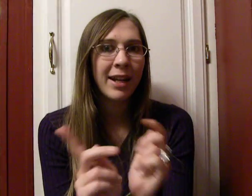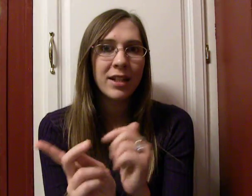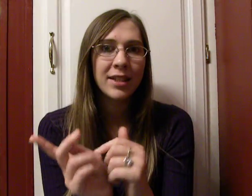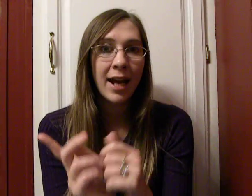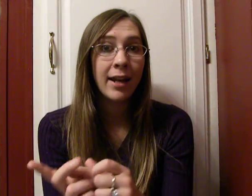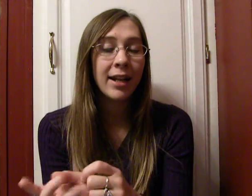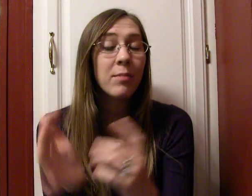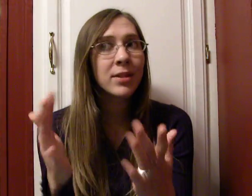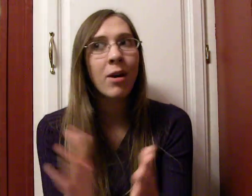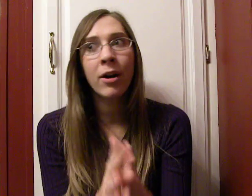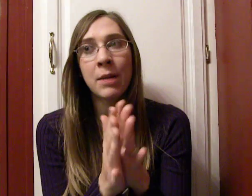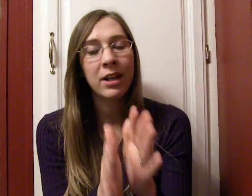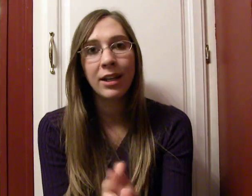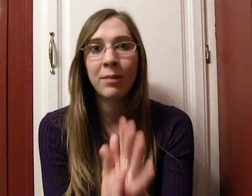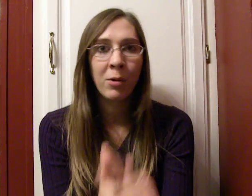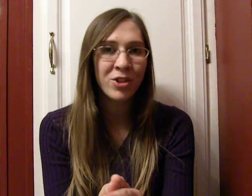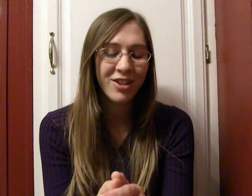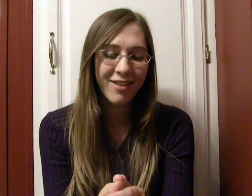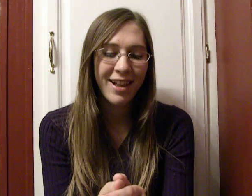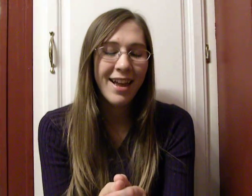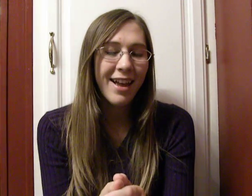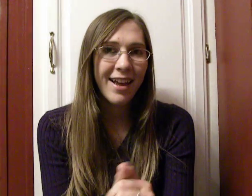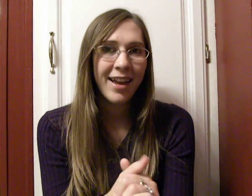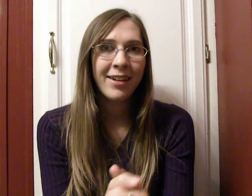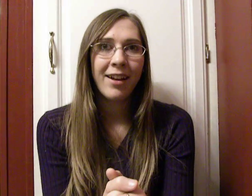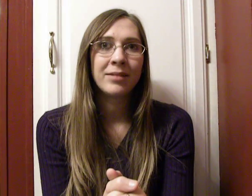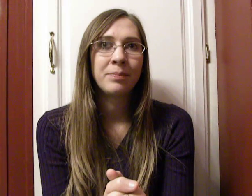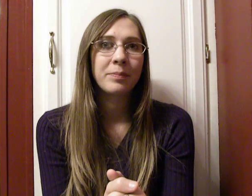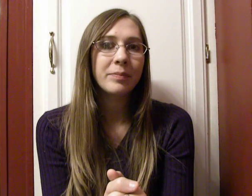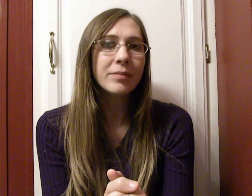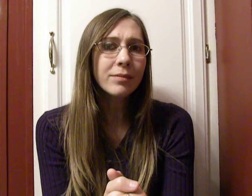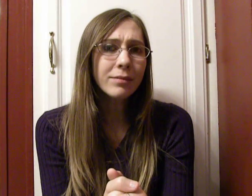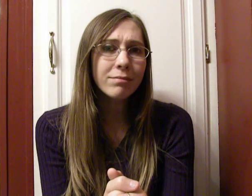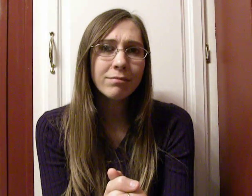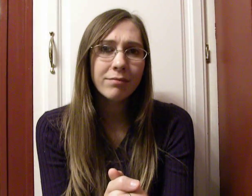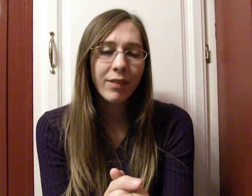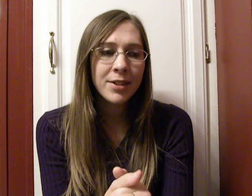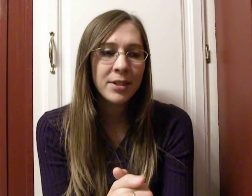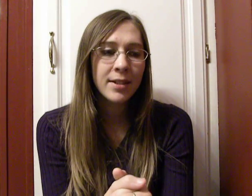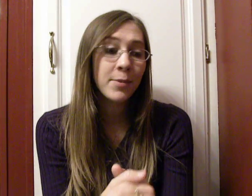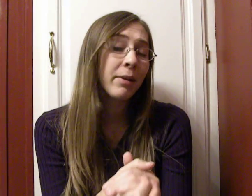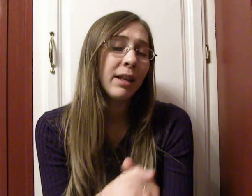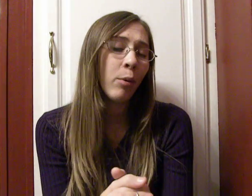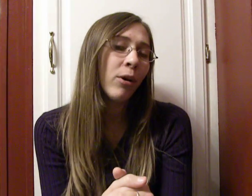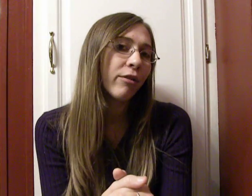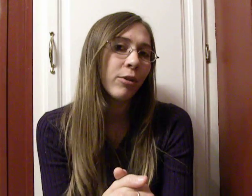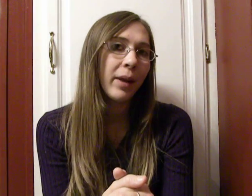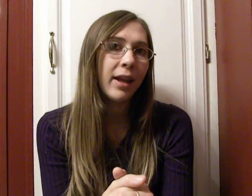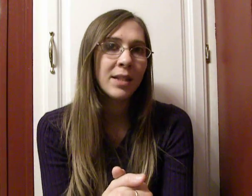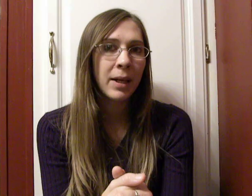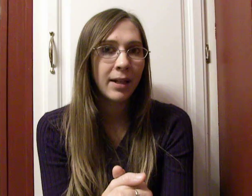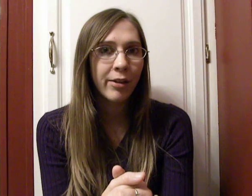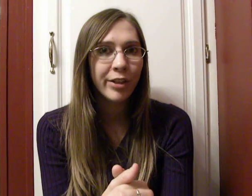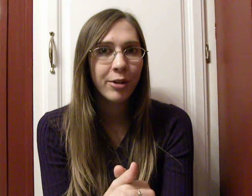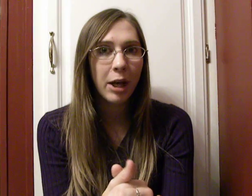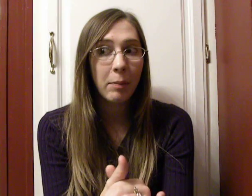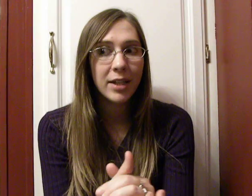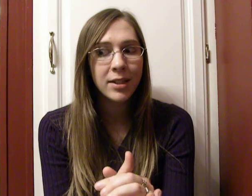the right-hand side. And I'm sorry, I'm getting emotional. And, um, it's just, it's really important for me. He's my nephew and my